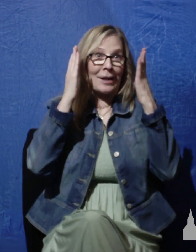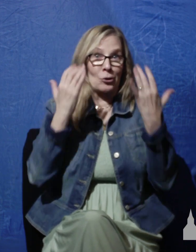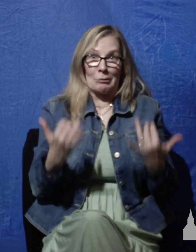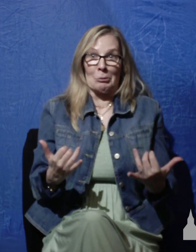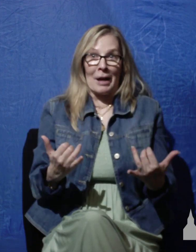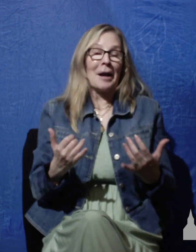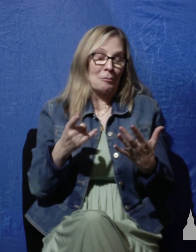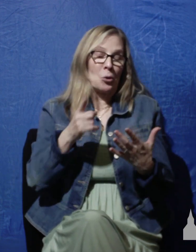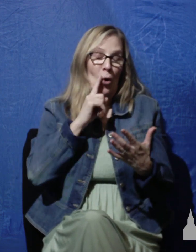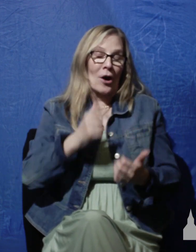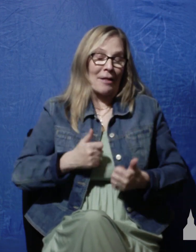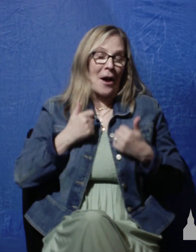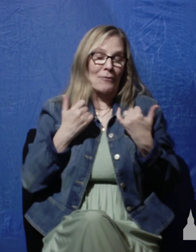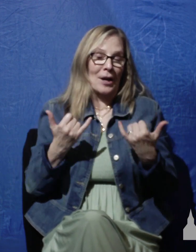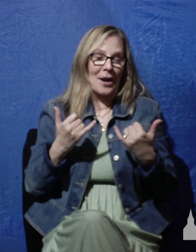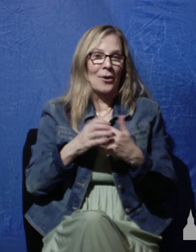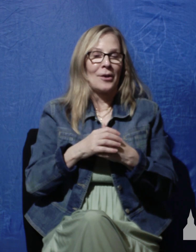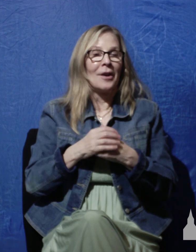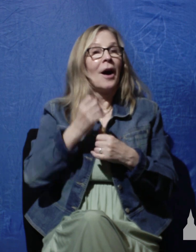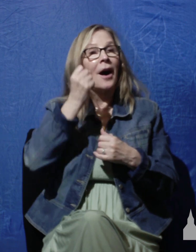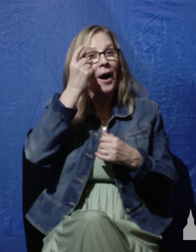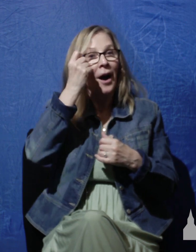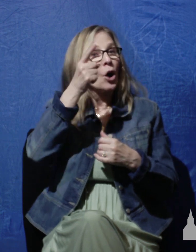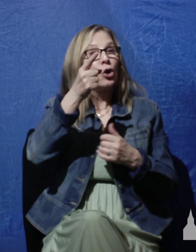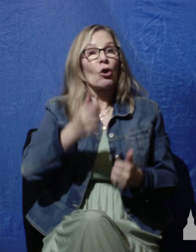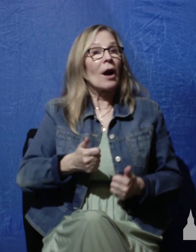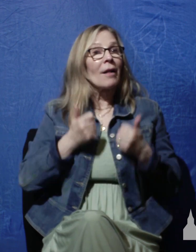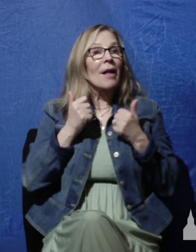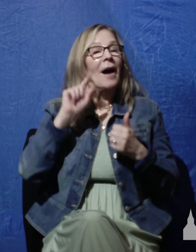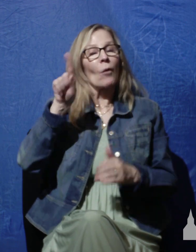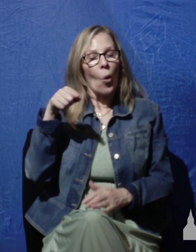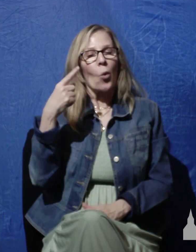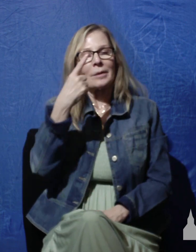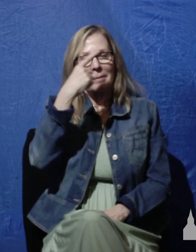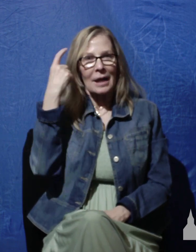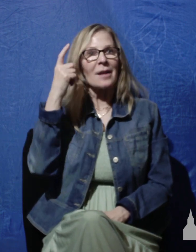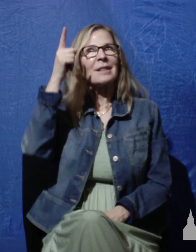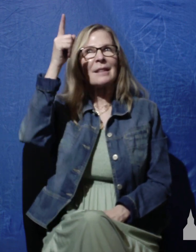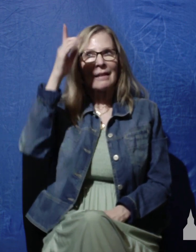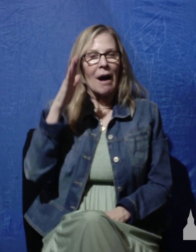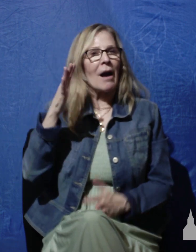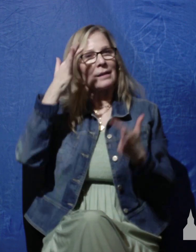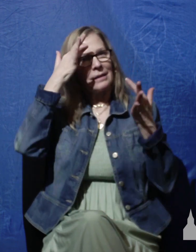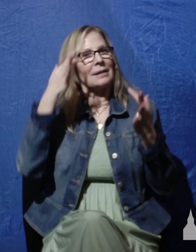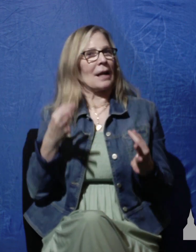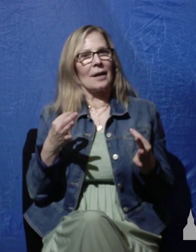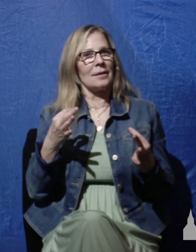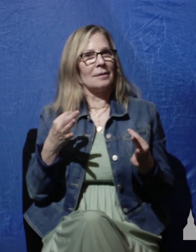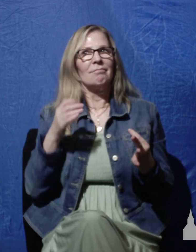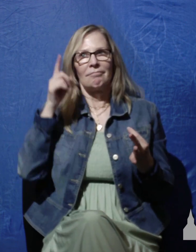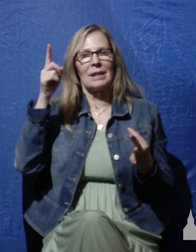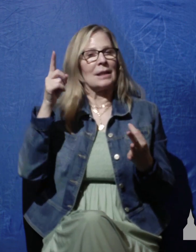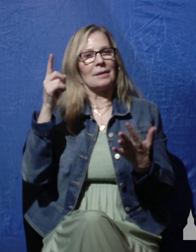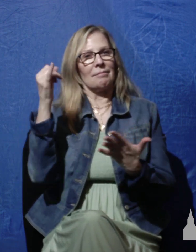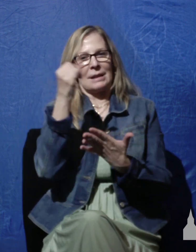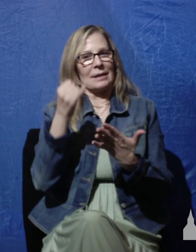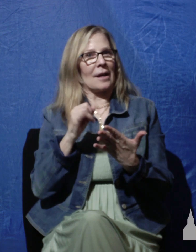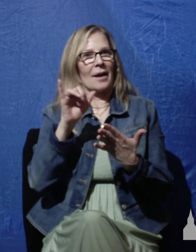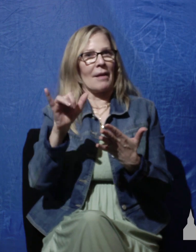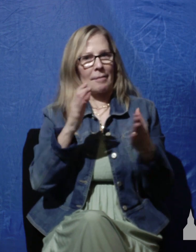understand that you are alive only because God has ordained that you are alive and he